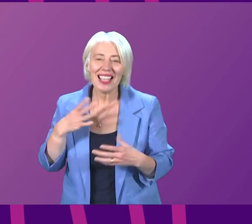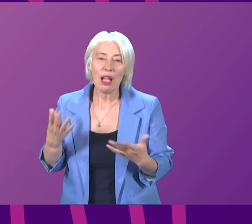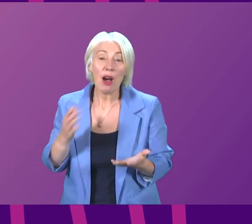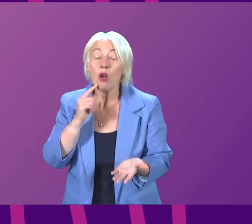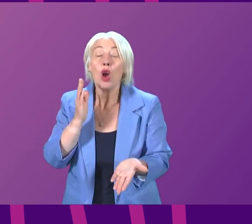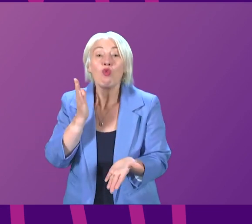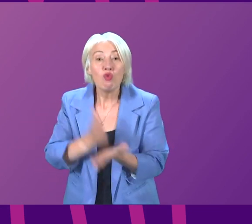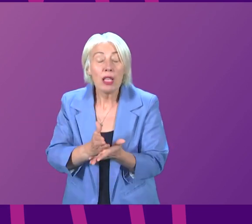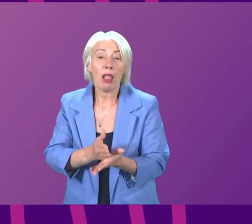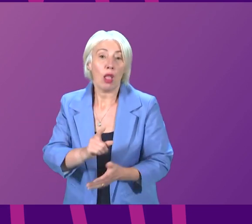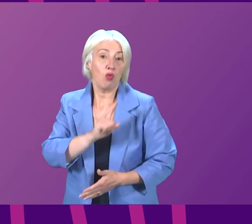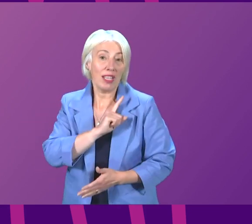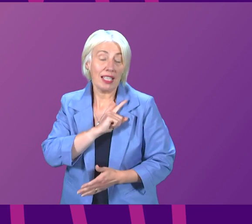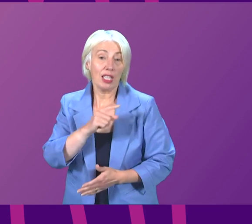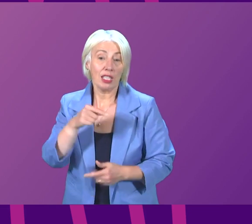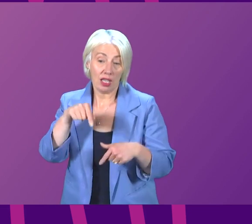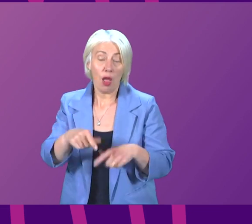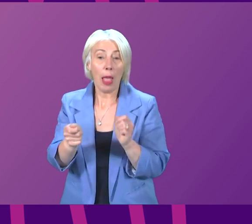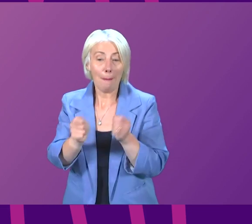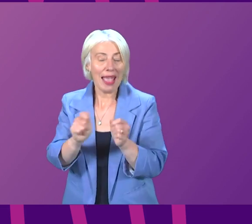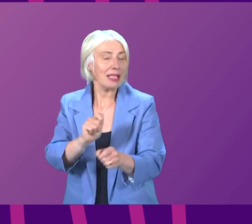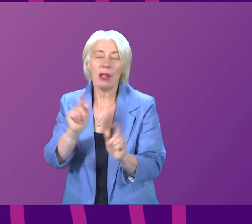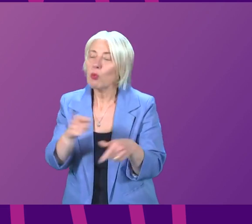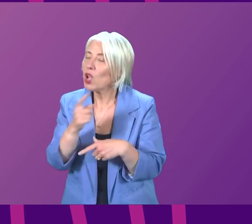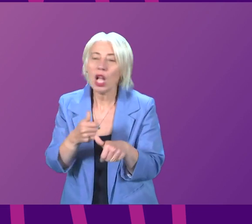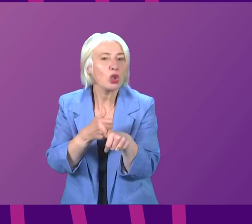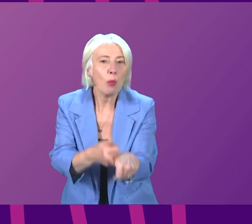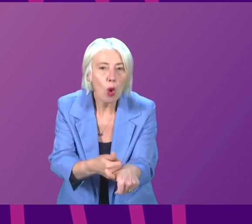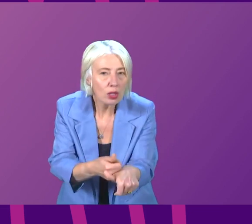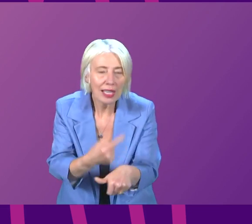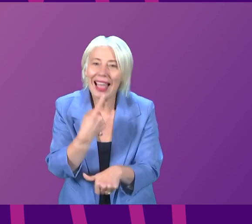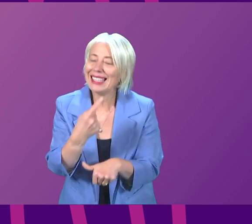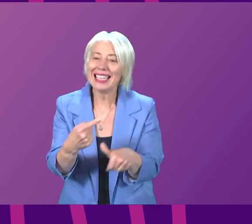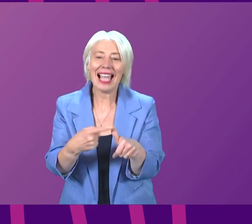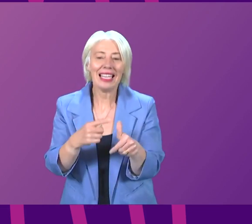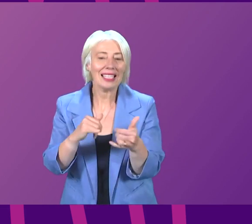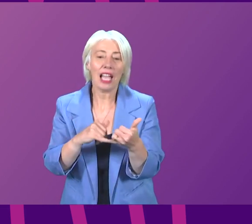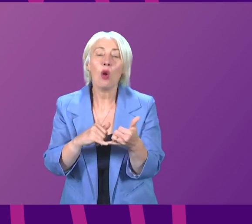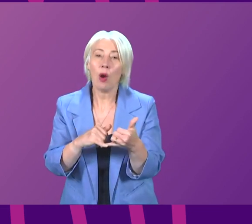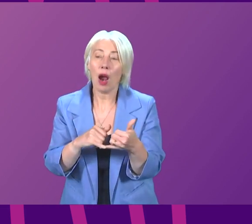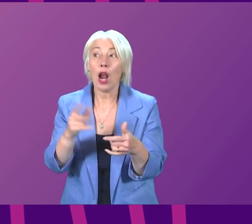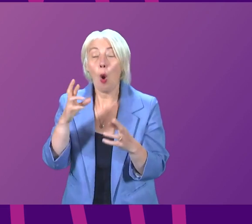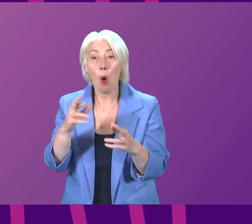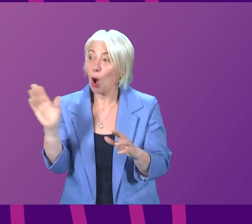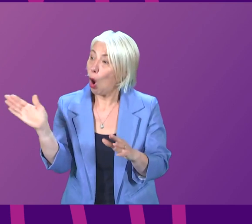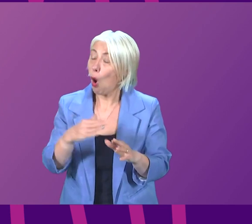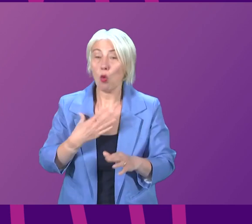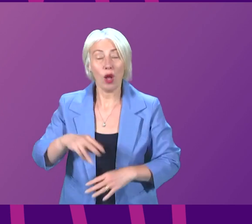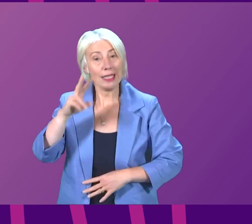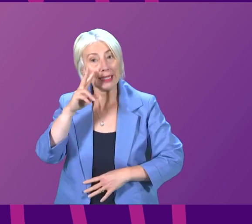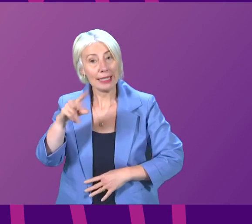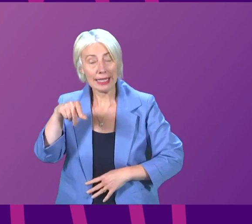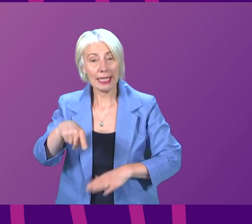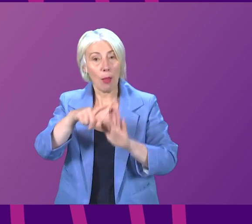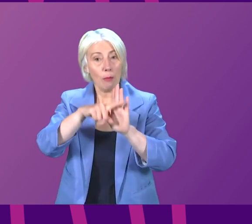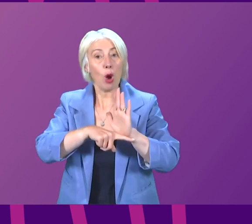reasons why that amendment could not be supported as I said to Anna Sarwan I hope it is something that everybody who wants to see this